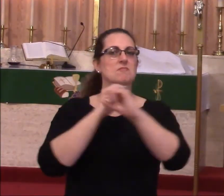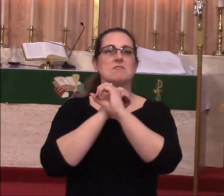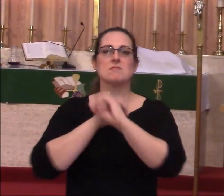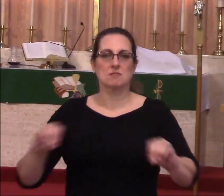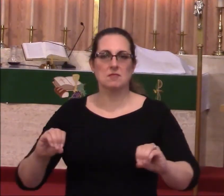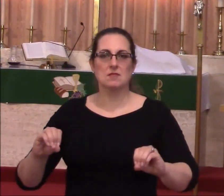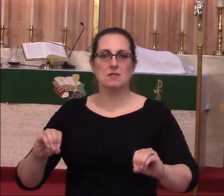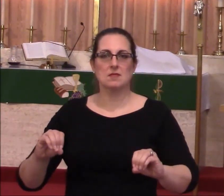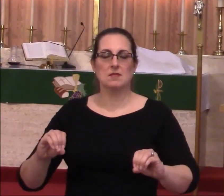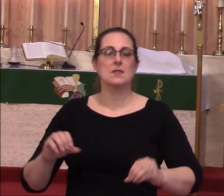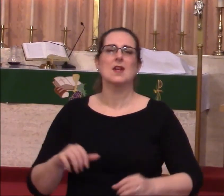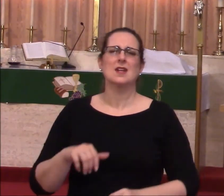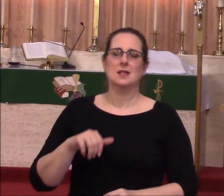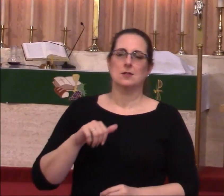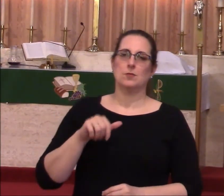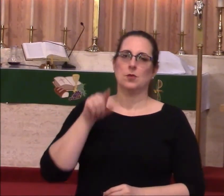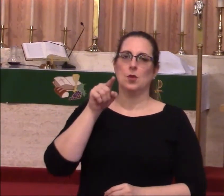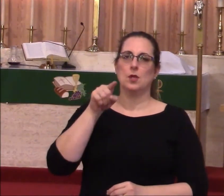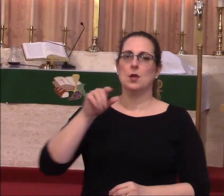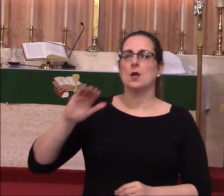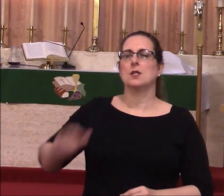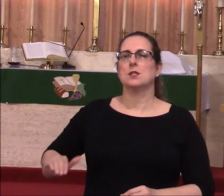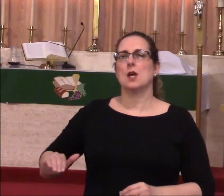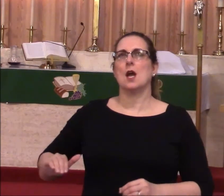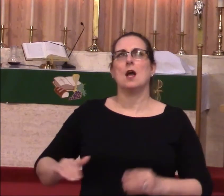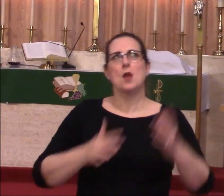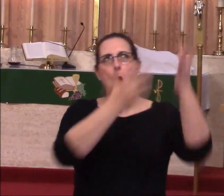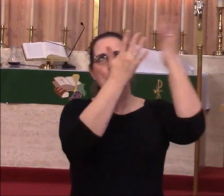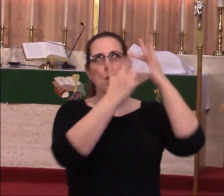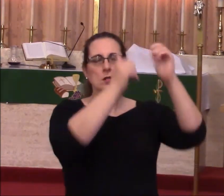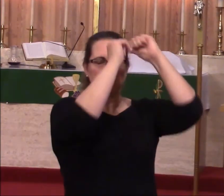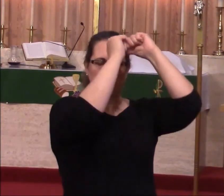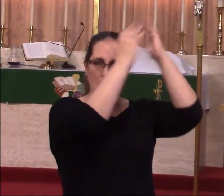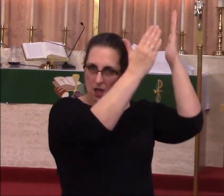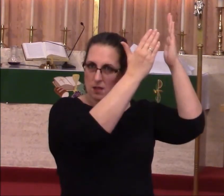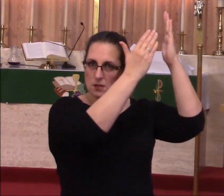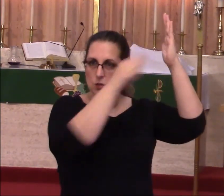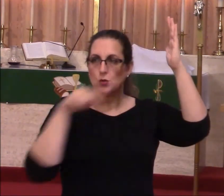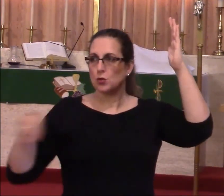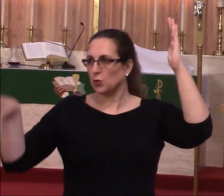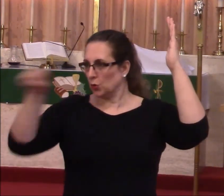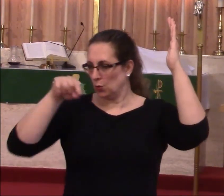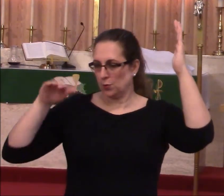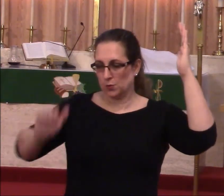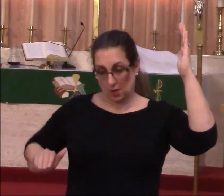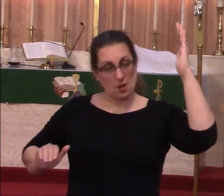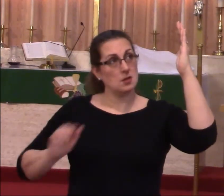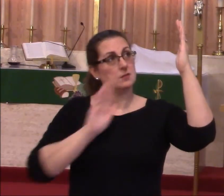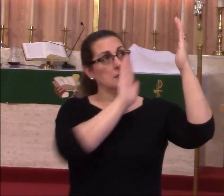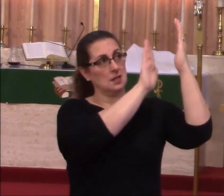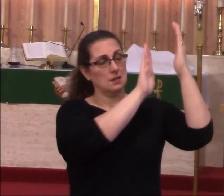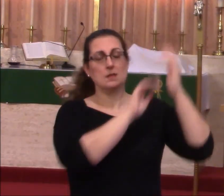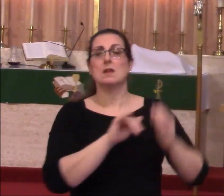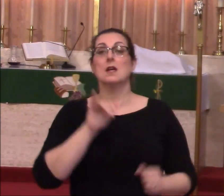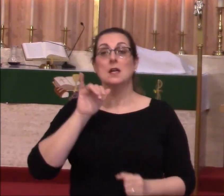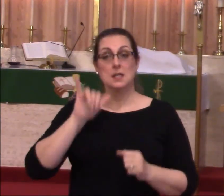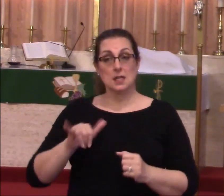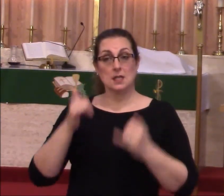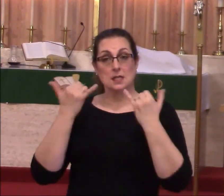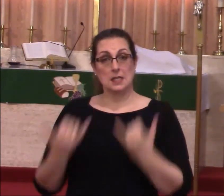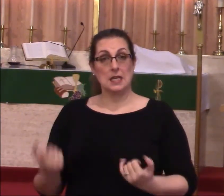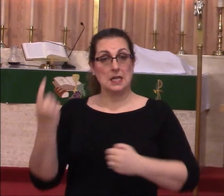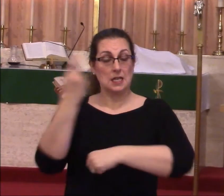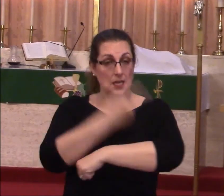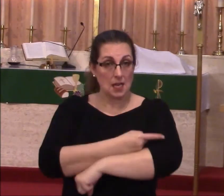of a wrathful deity but a child of a merciful Father. So take heart. This day you are